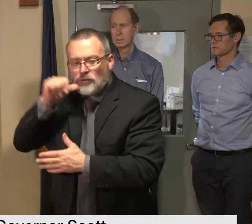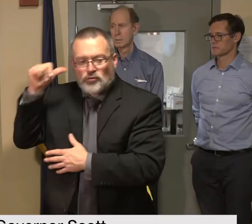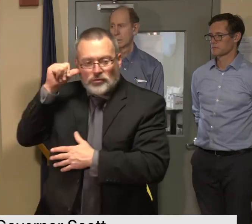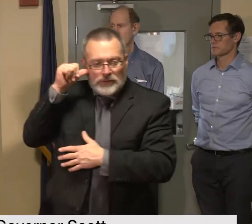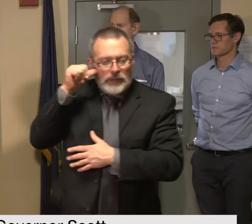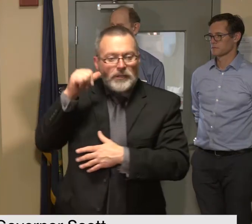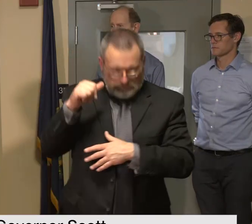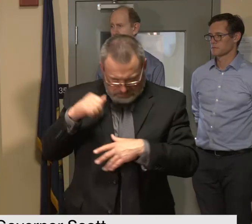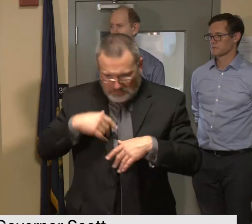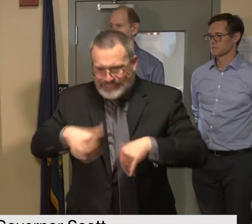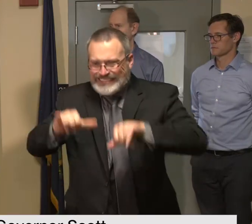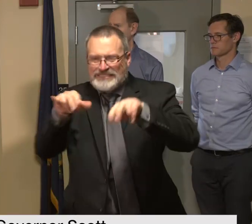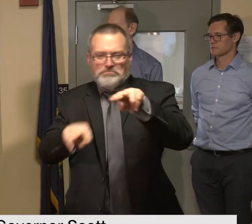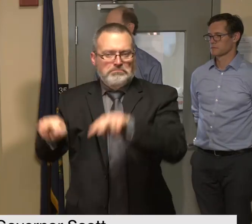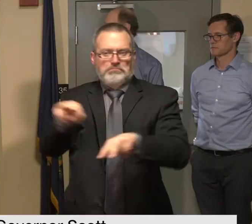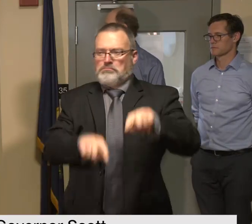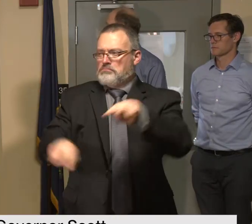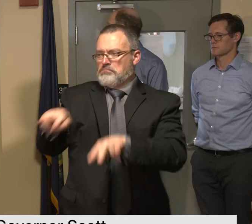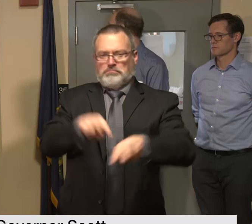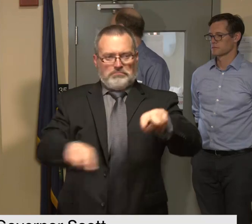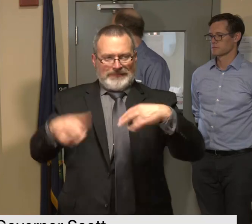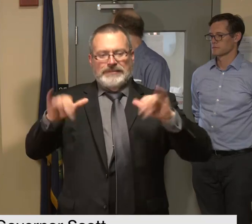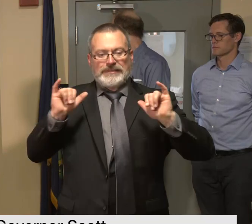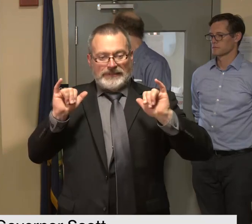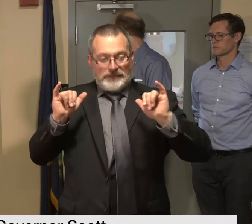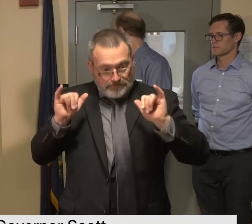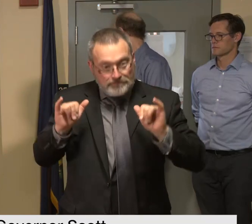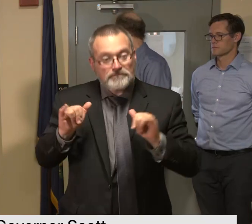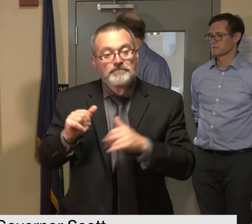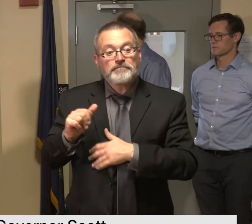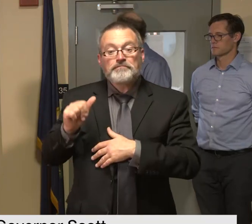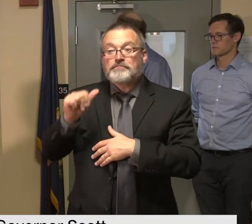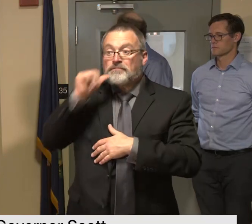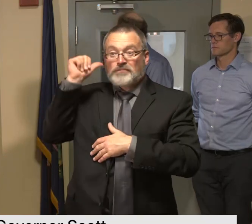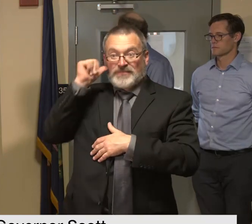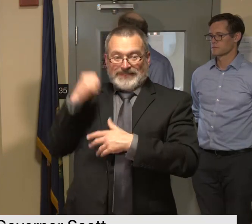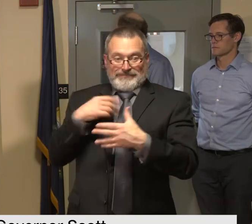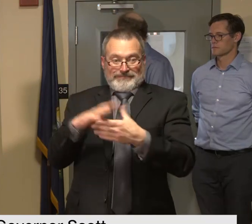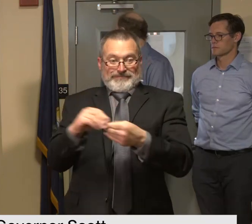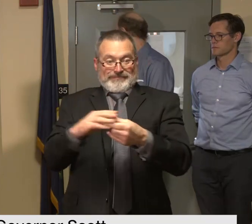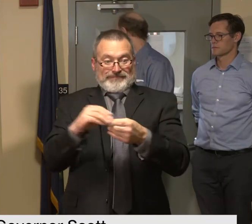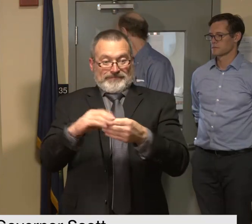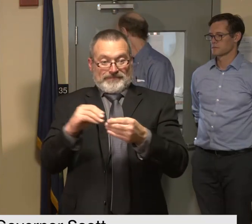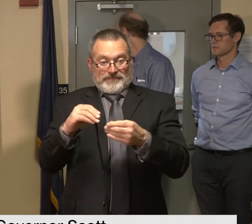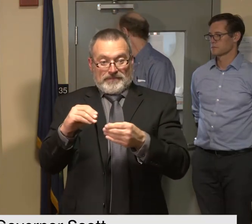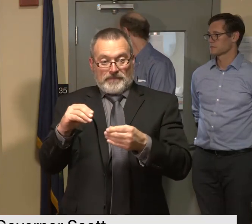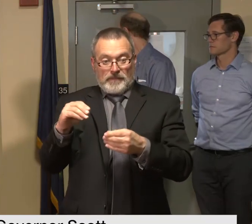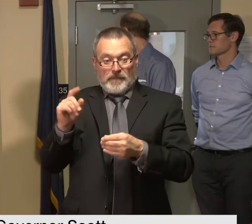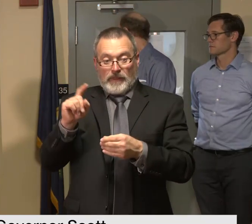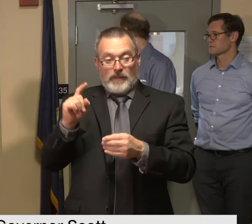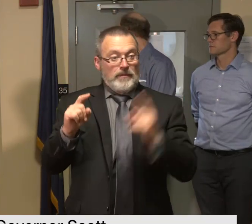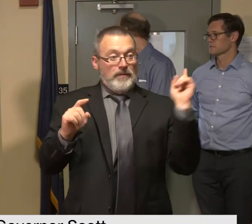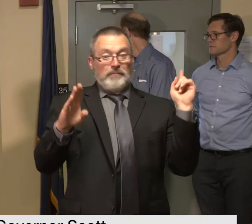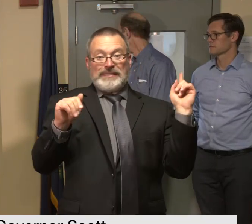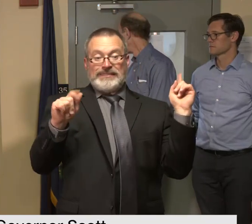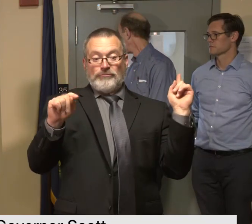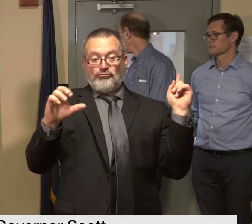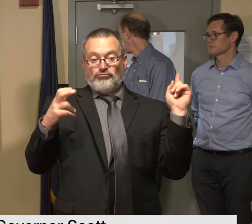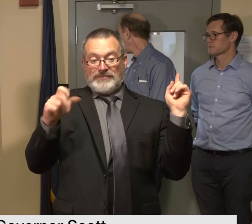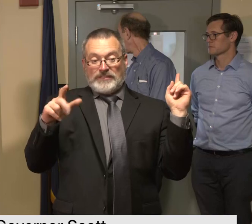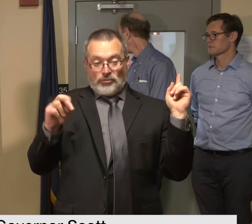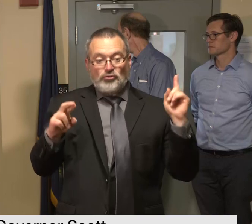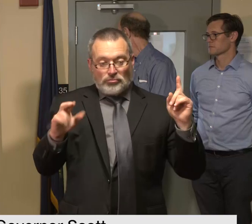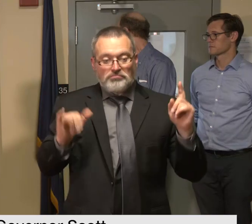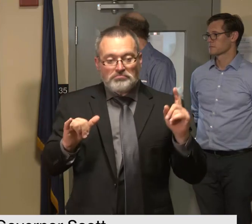i have an update from yesterday's press conference where commissioner batchelder spoke about harvey's lake dam our team was on